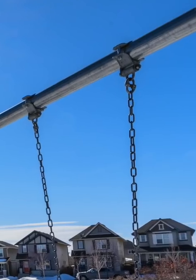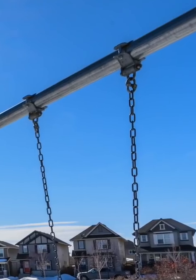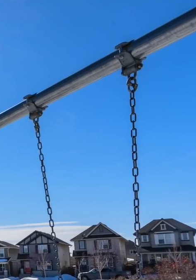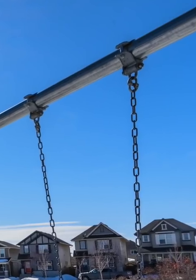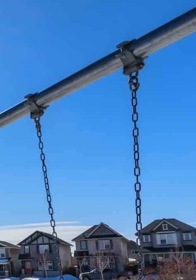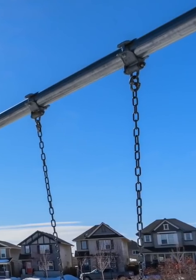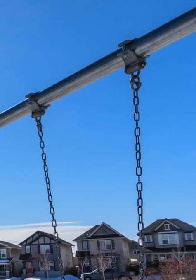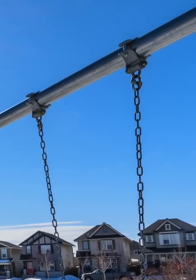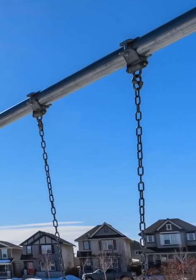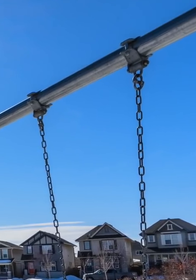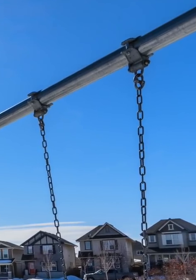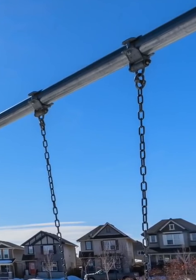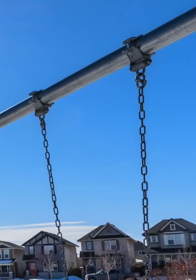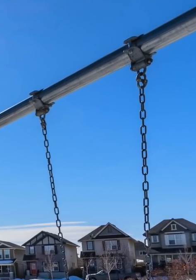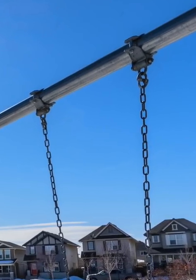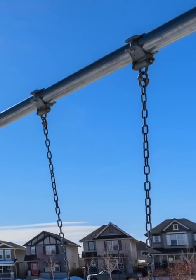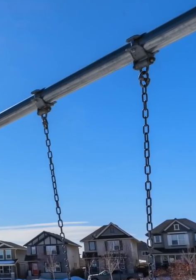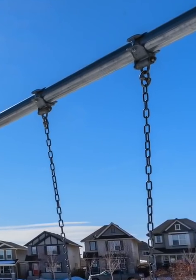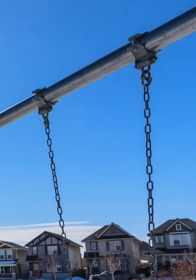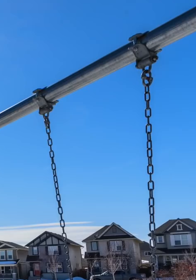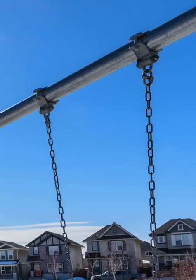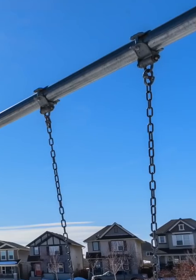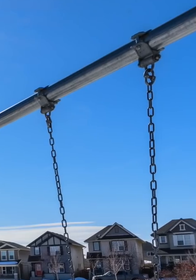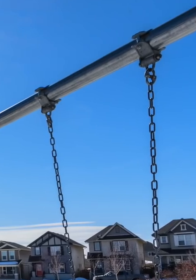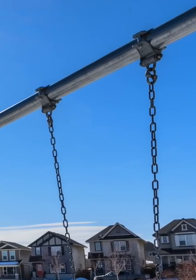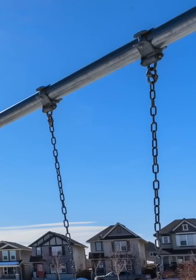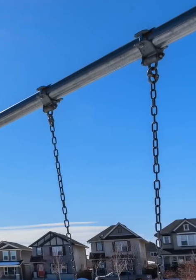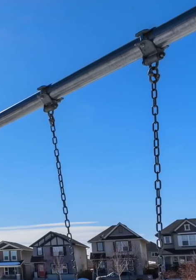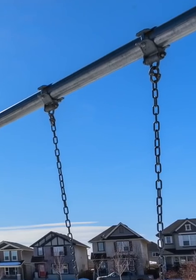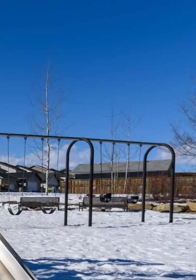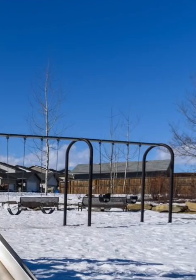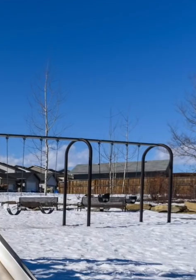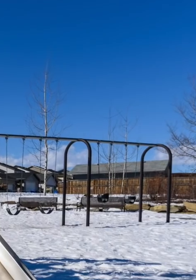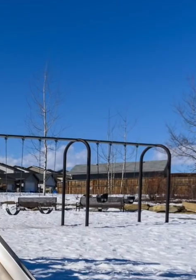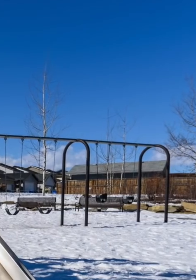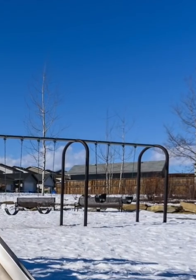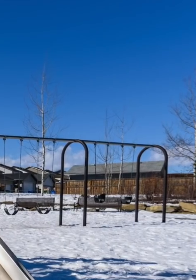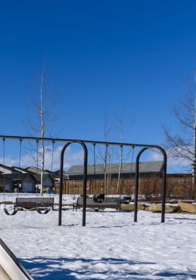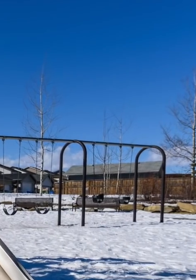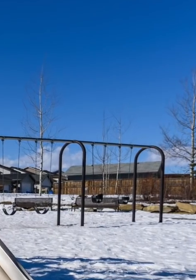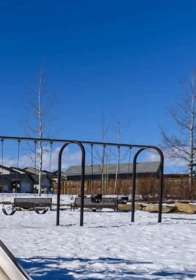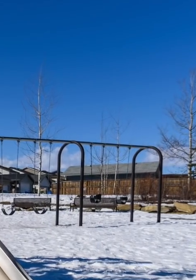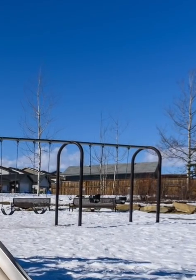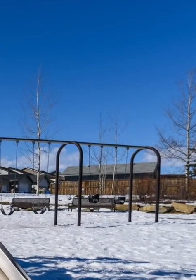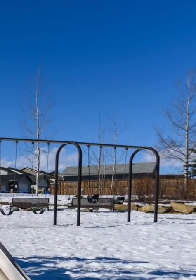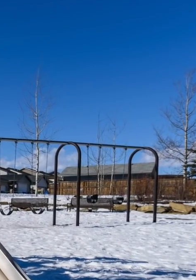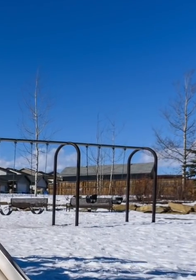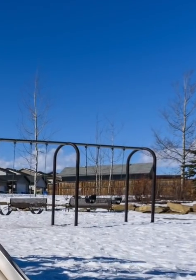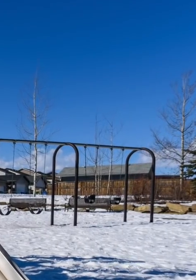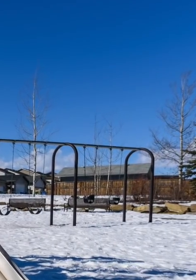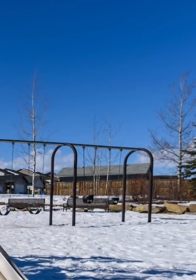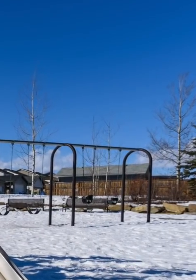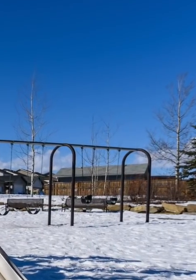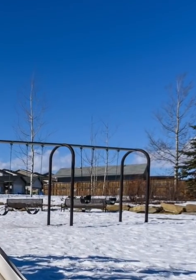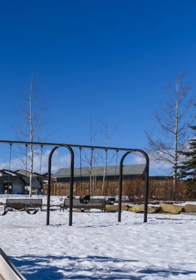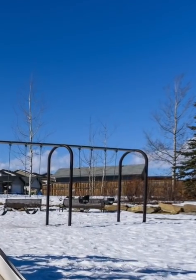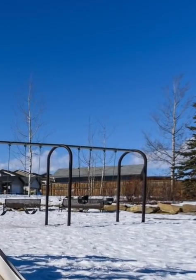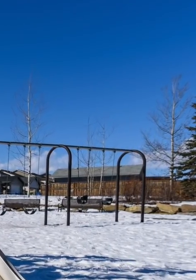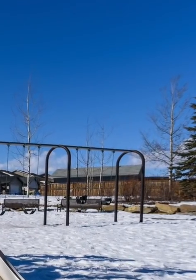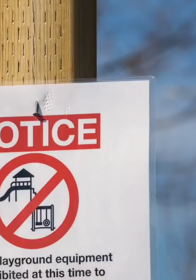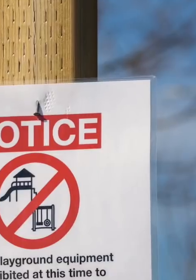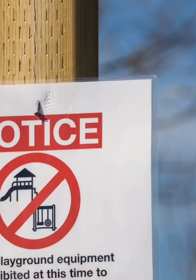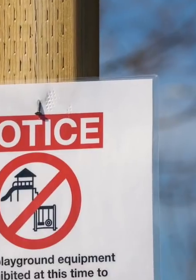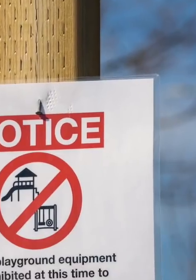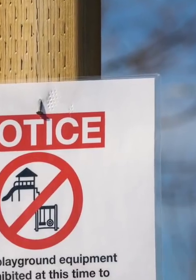So we've made a very difficult decision and I tell you that we've researched it. We've sort of run around trying to find out what is the best practice but